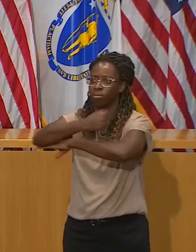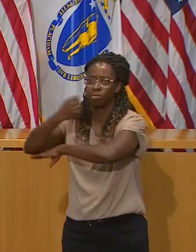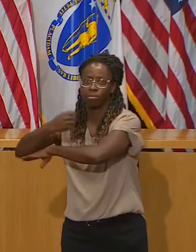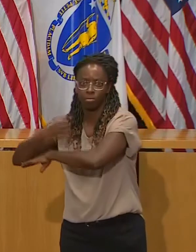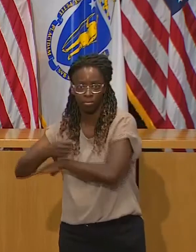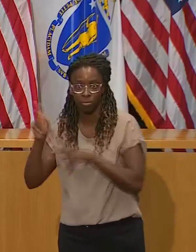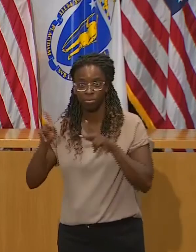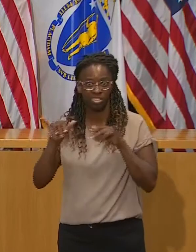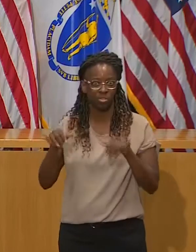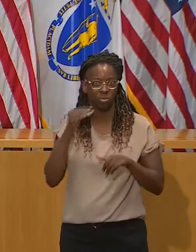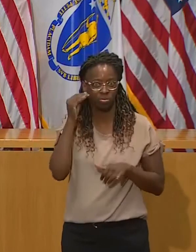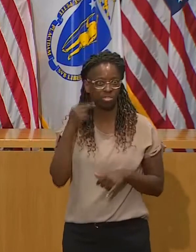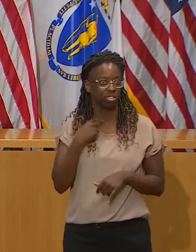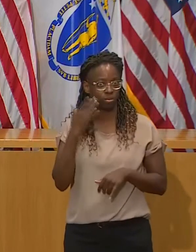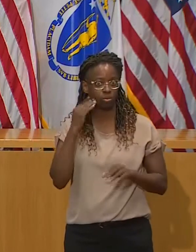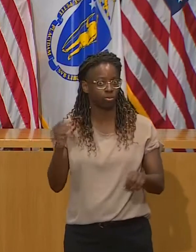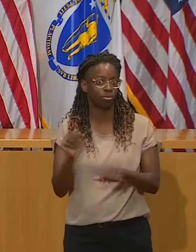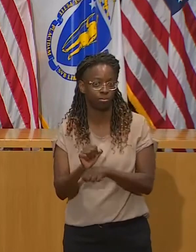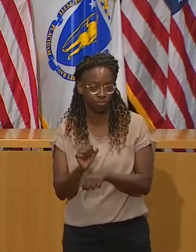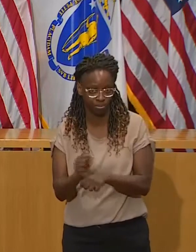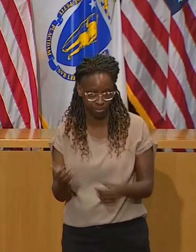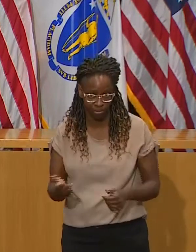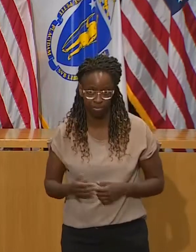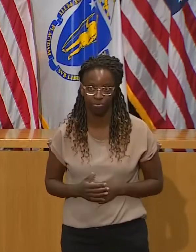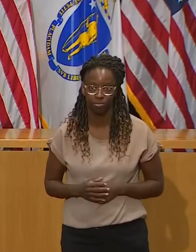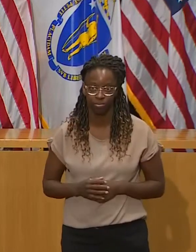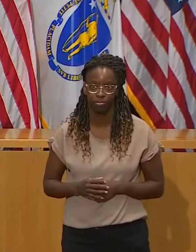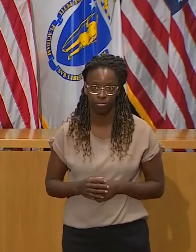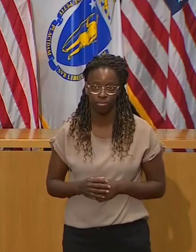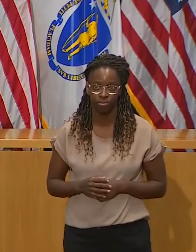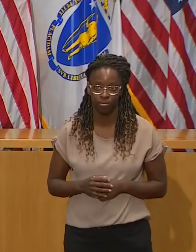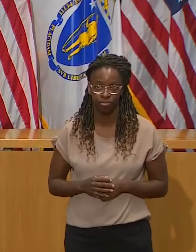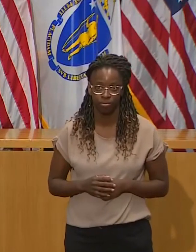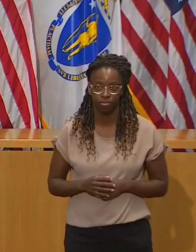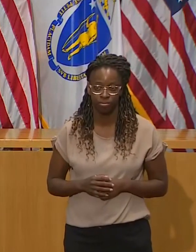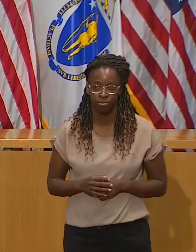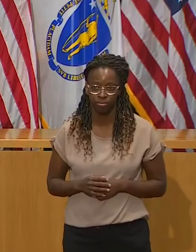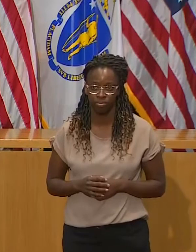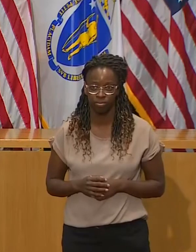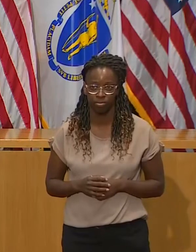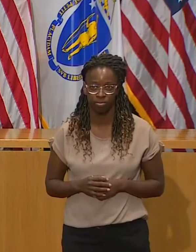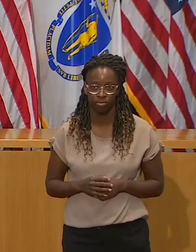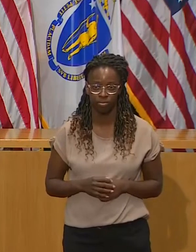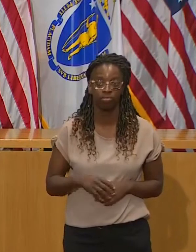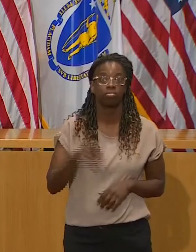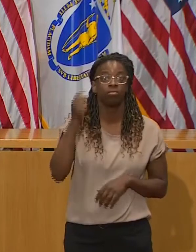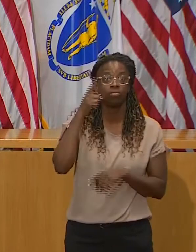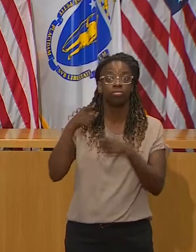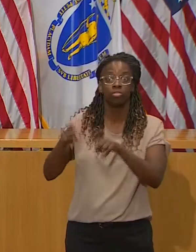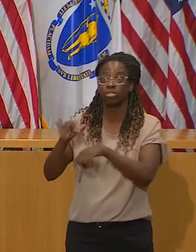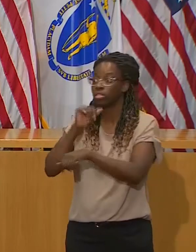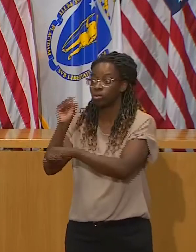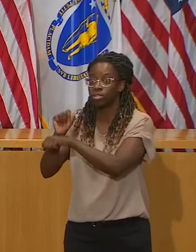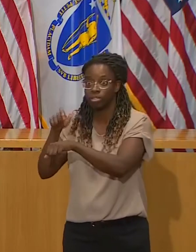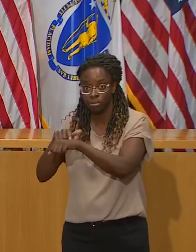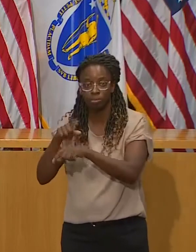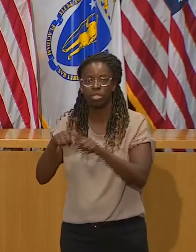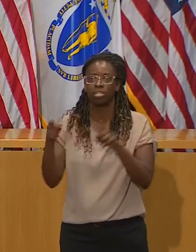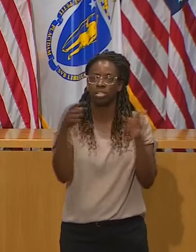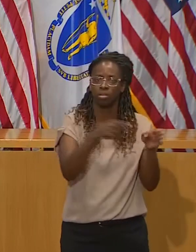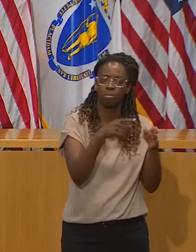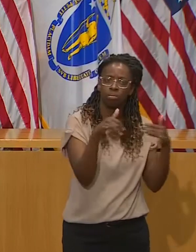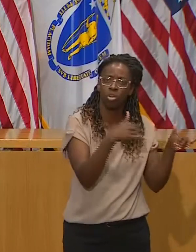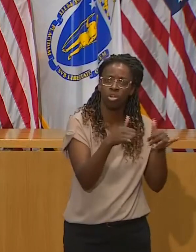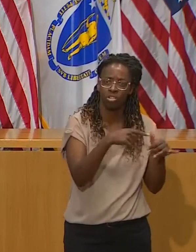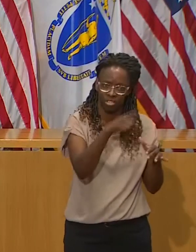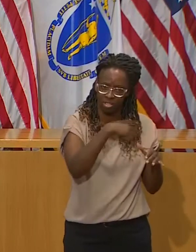To avoid the things we've been talking about that drive spread. And Steve, think Massachusetts, I mean, Massachusetts has one of the